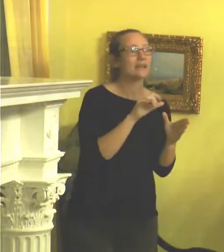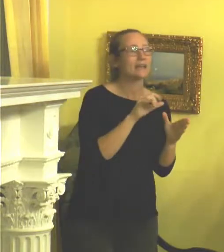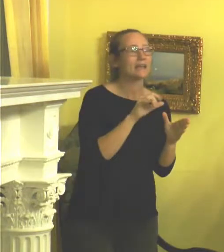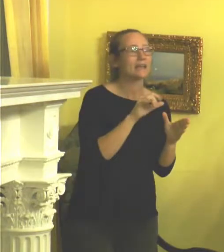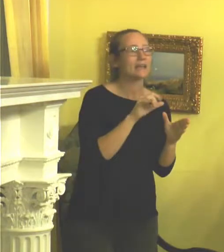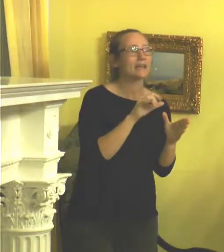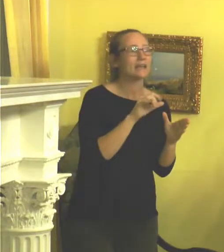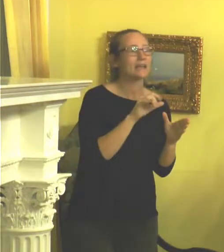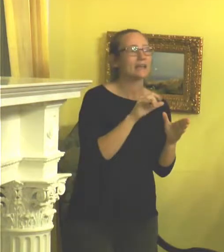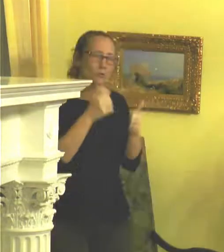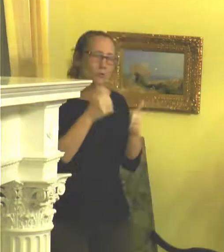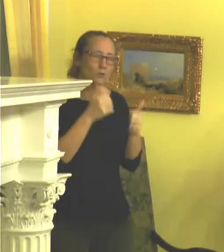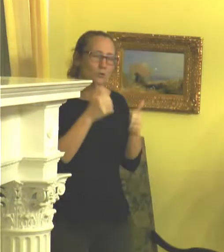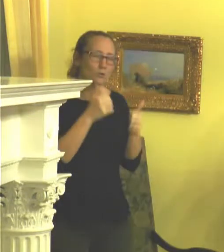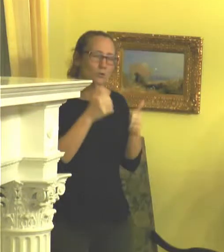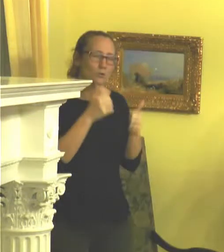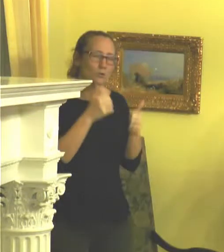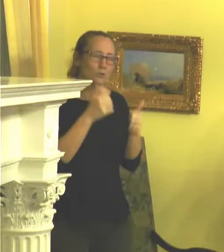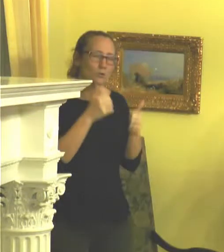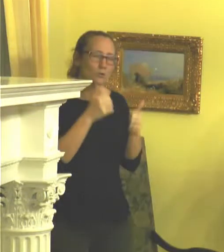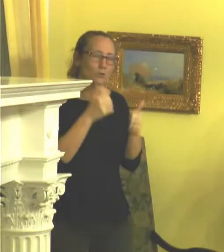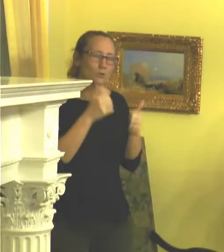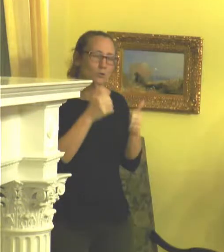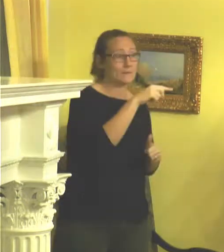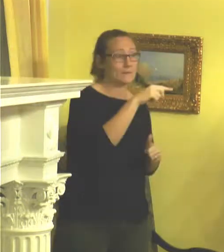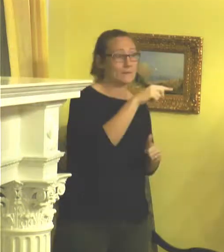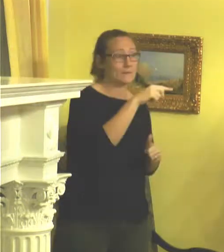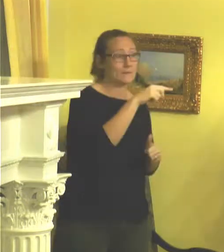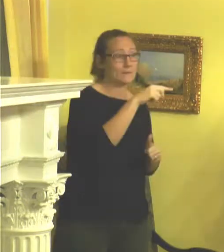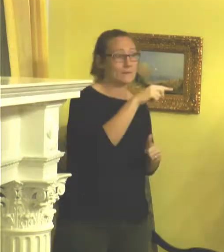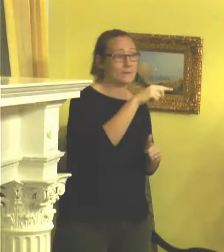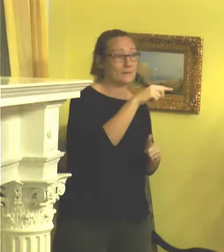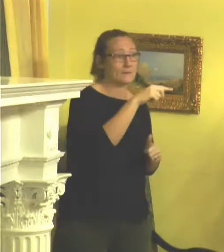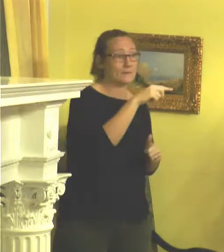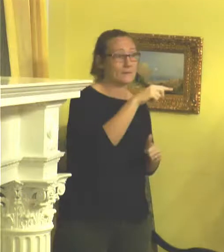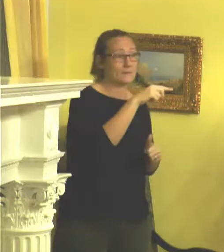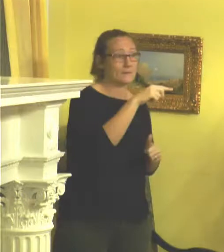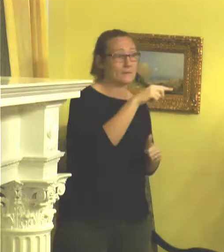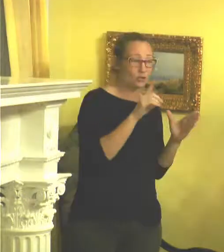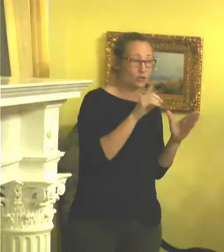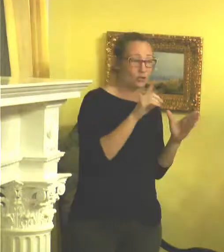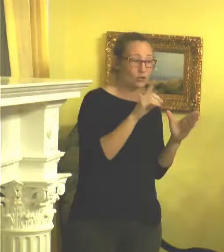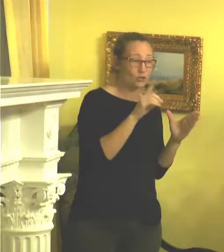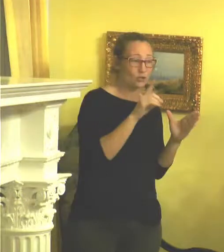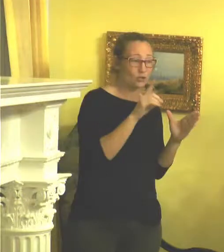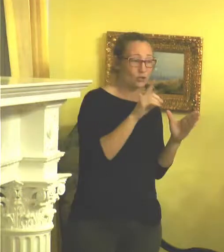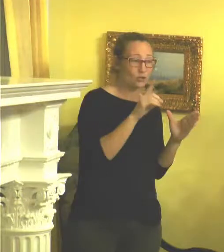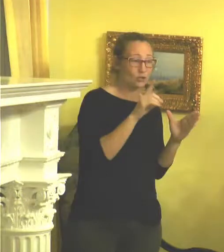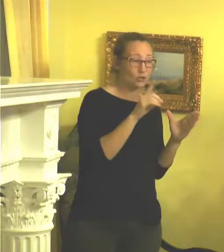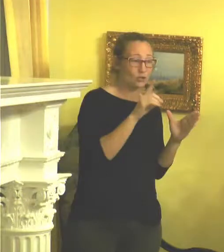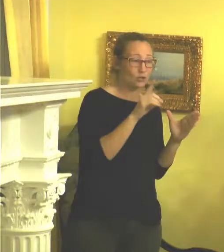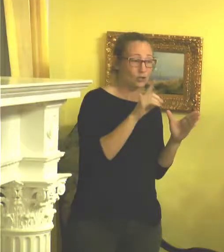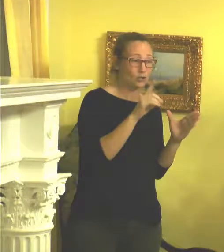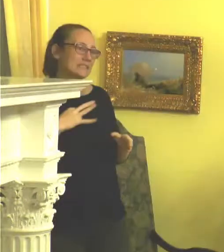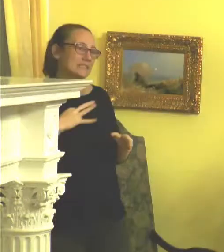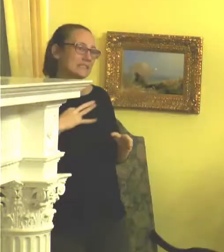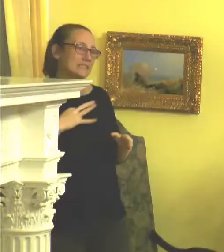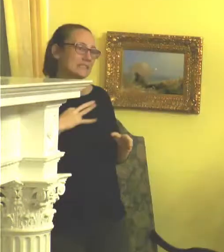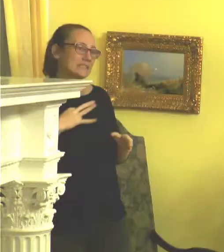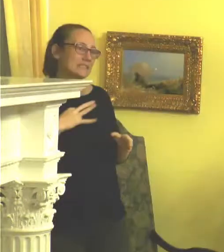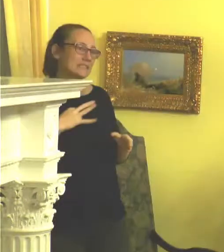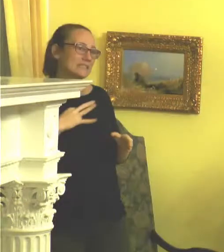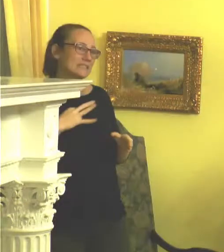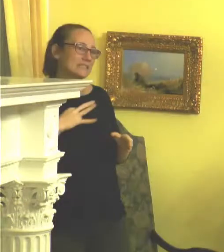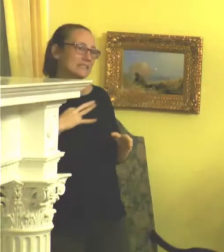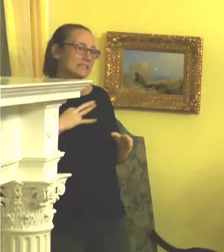first? Was it Negro League players needing a way to travel? Or was it service staff that were kind of pulled into this